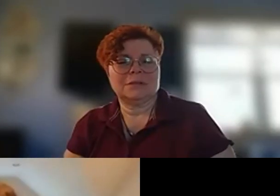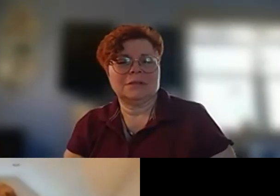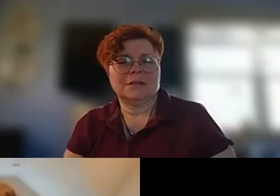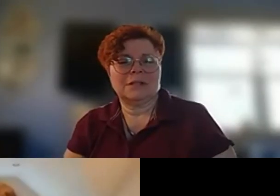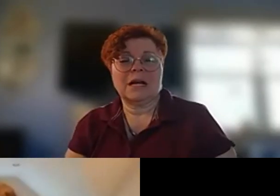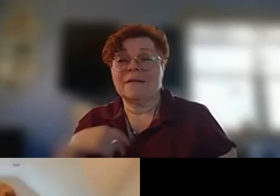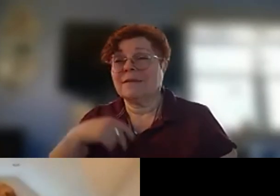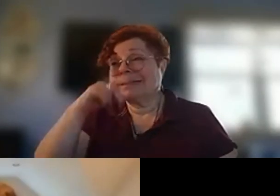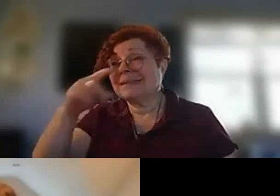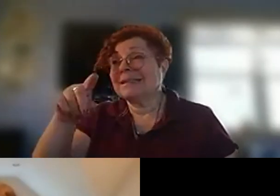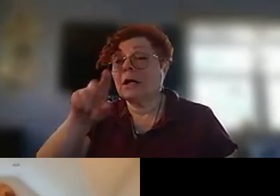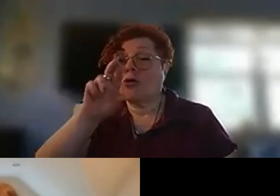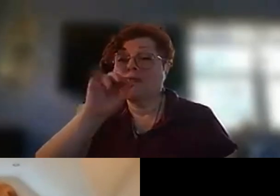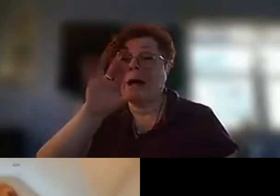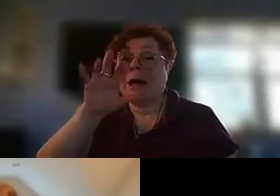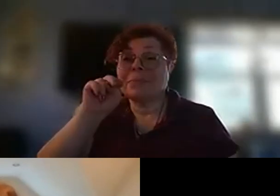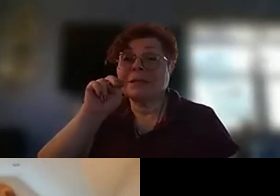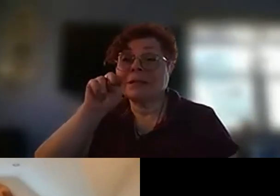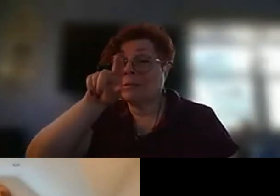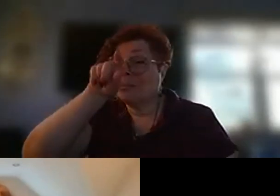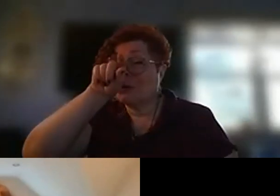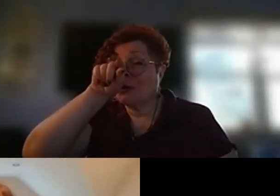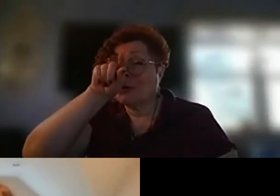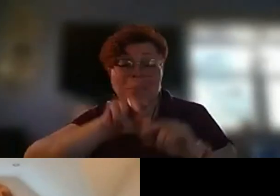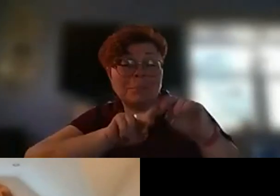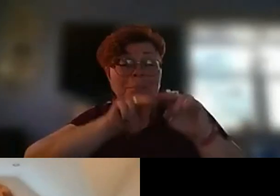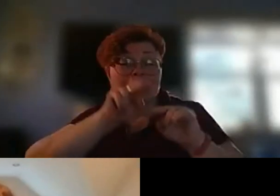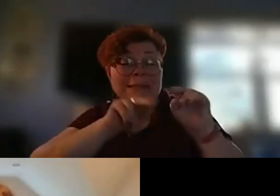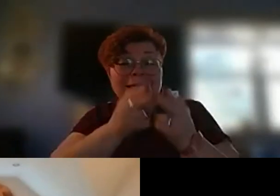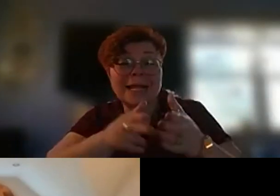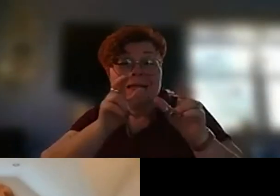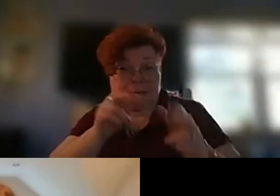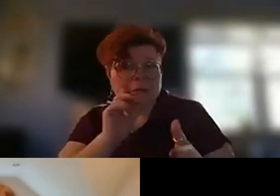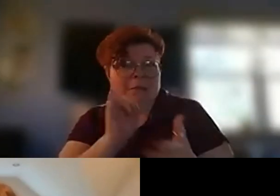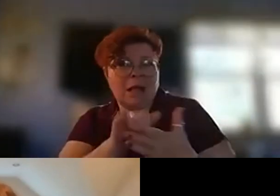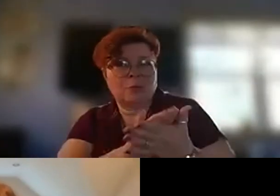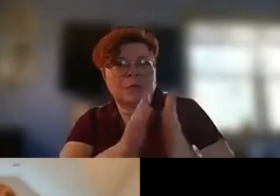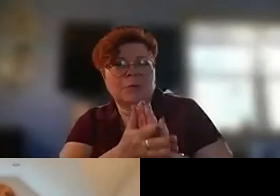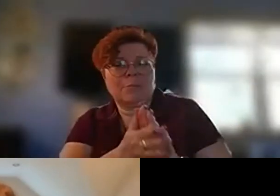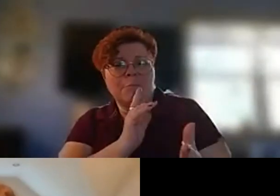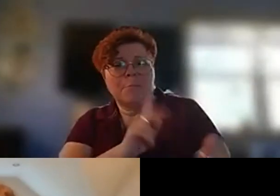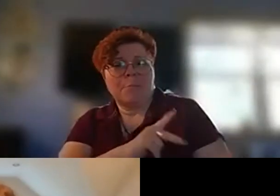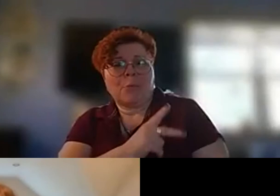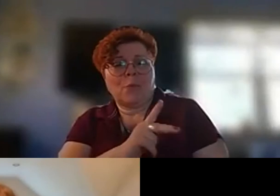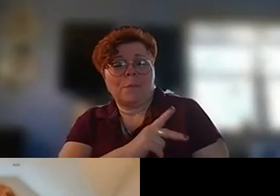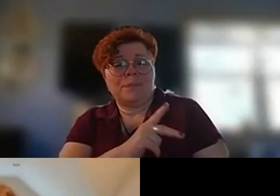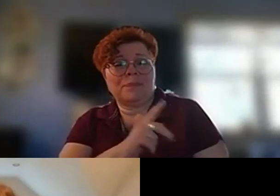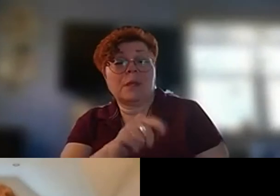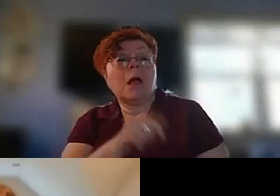yard building a nest and some days that becomes a poem other days i see the lone ranger on television and that just